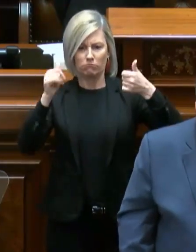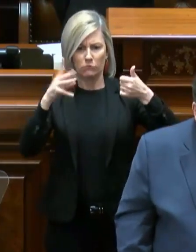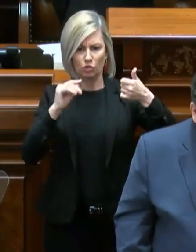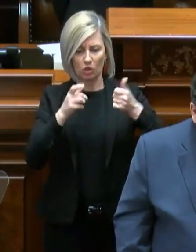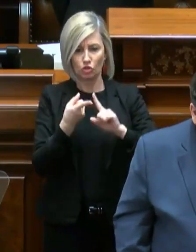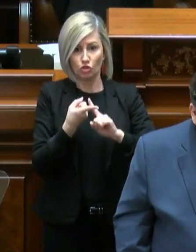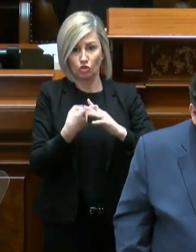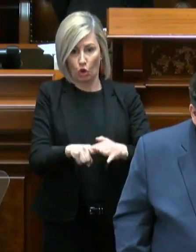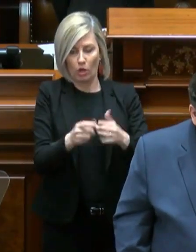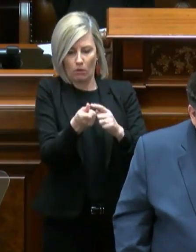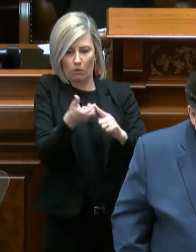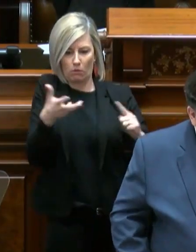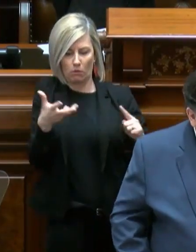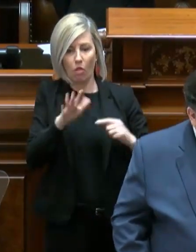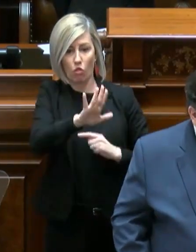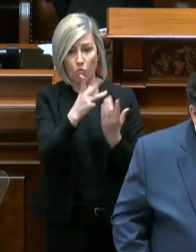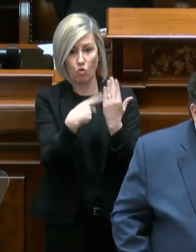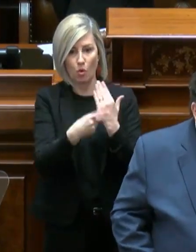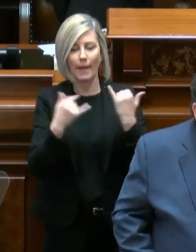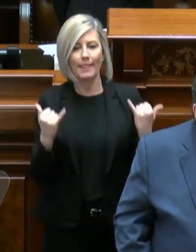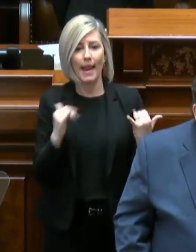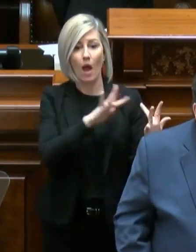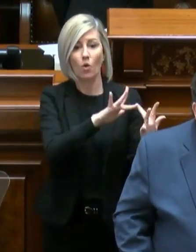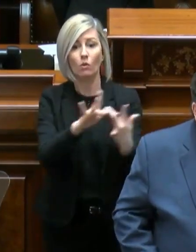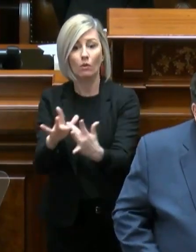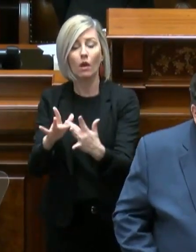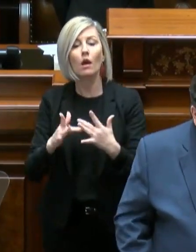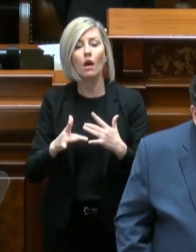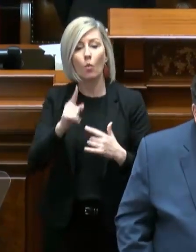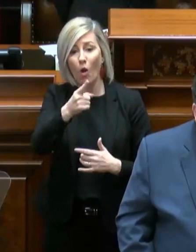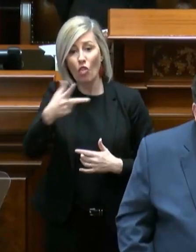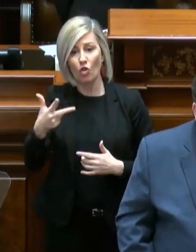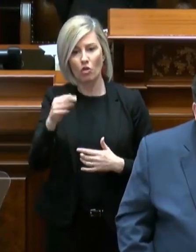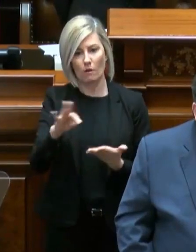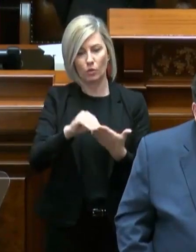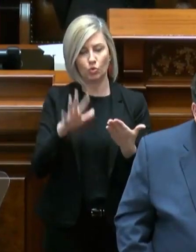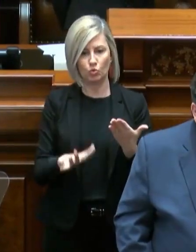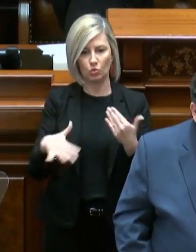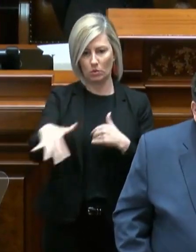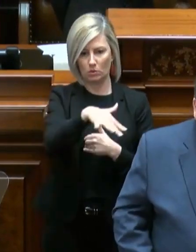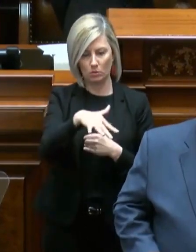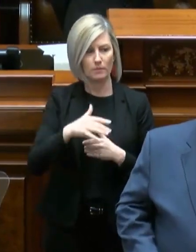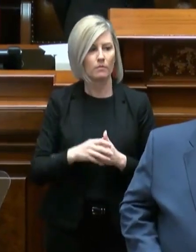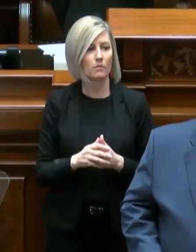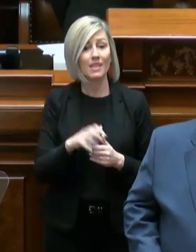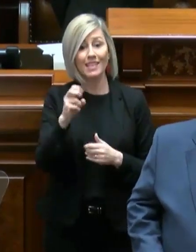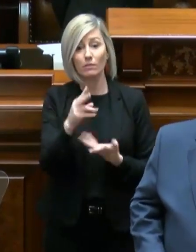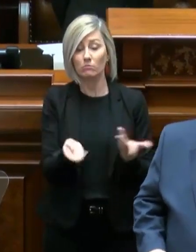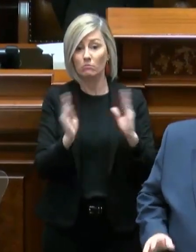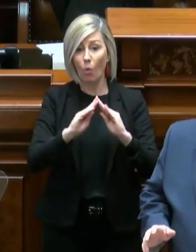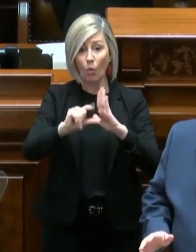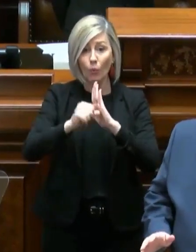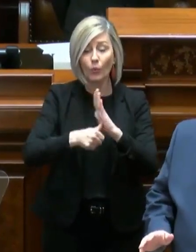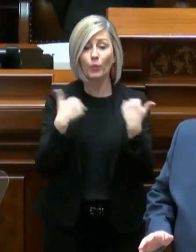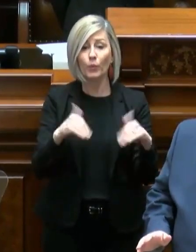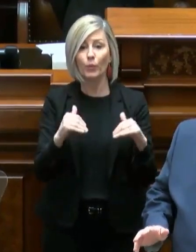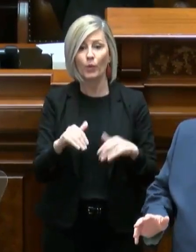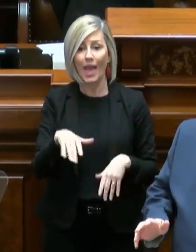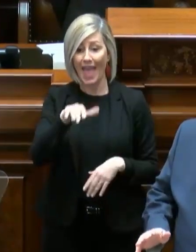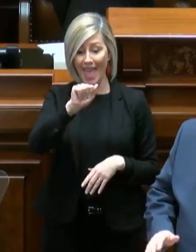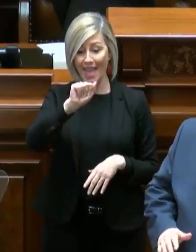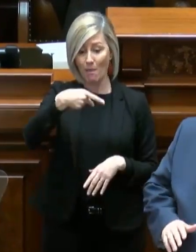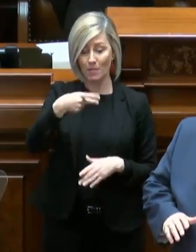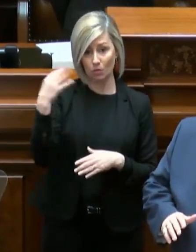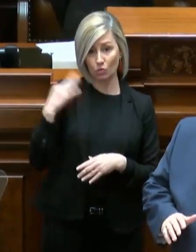their advanced placement program, and they now reach a third of the entire student body. Even more impressively, AP scores